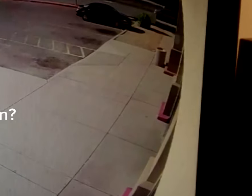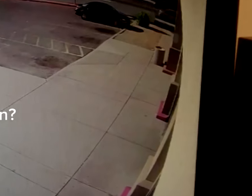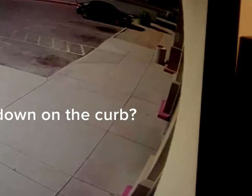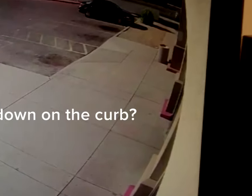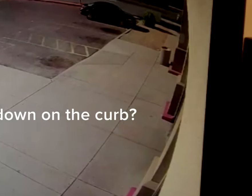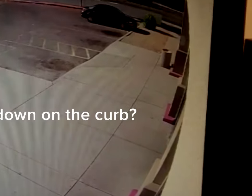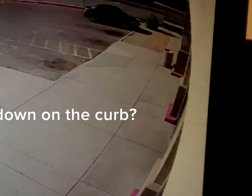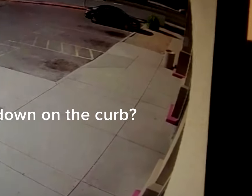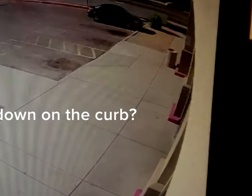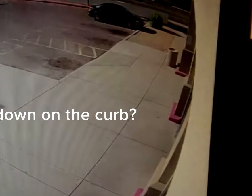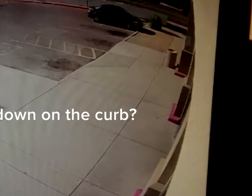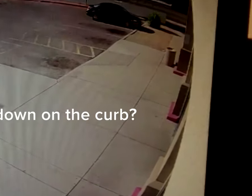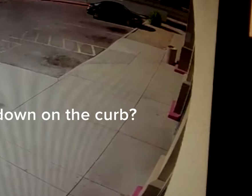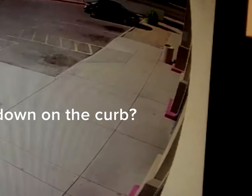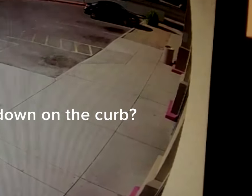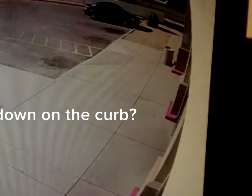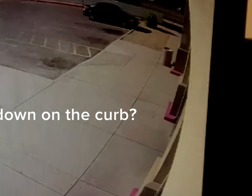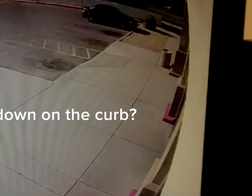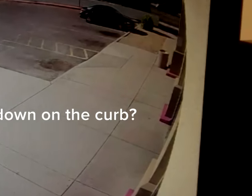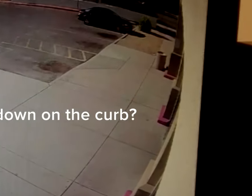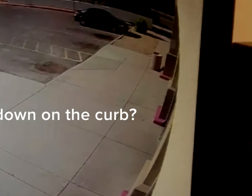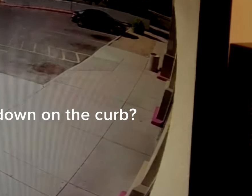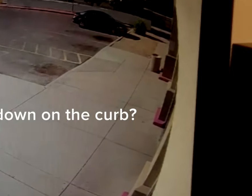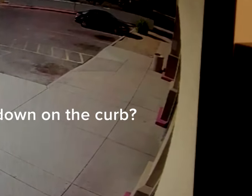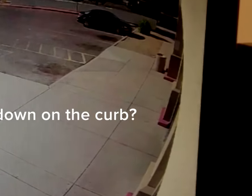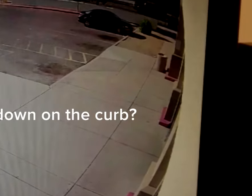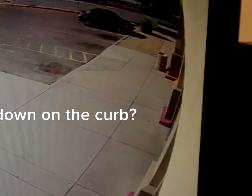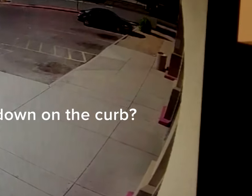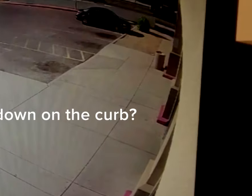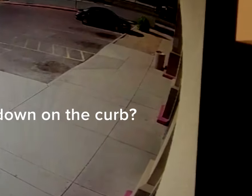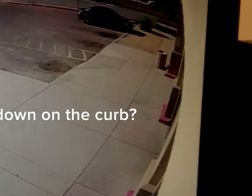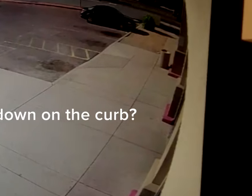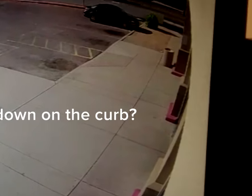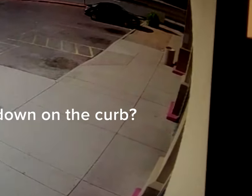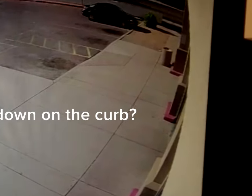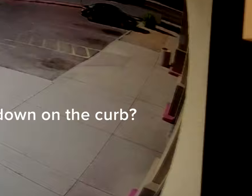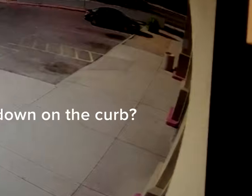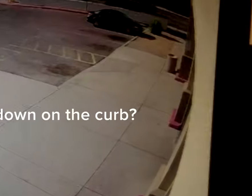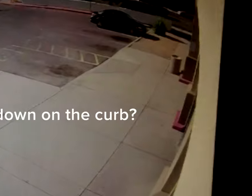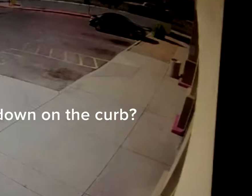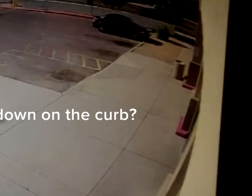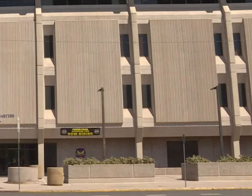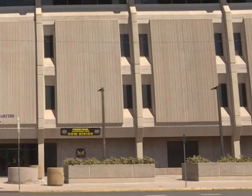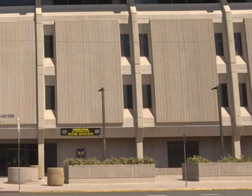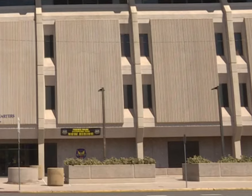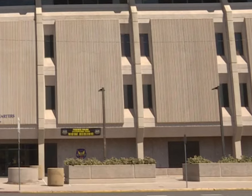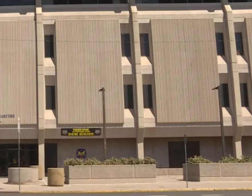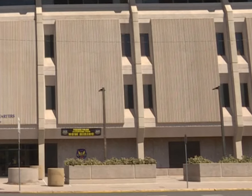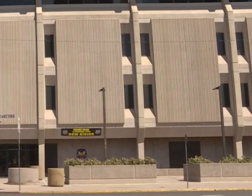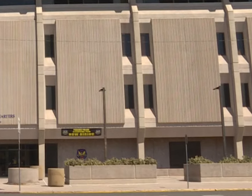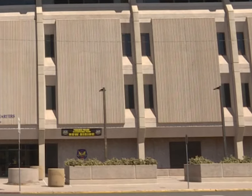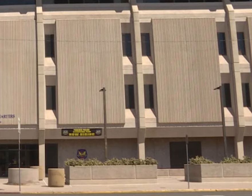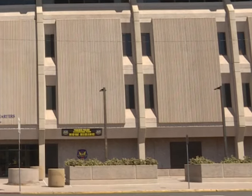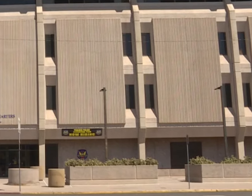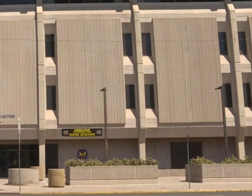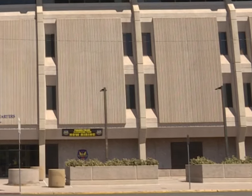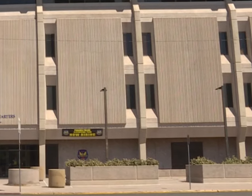Did you signal for him to sit down on the curb? Verbally, I did. The community wanting training and tools